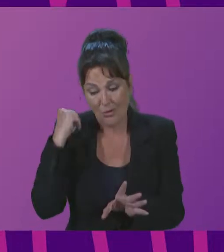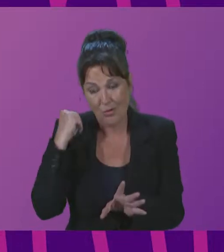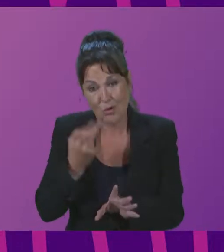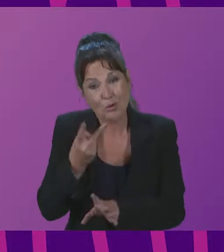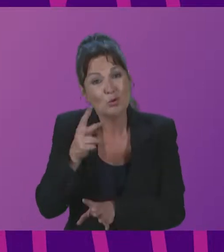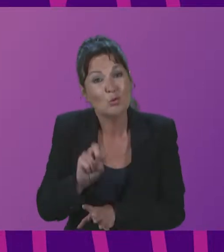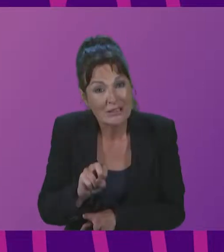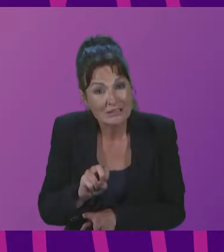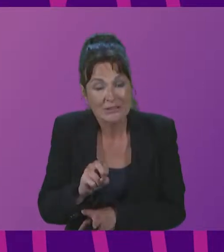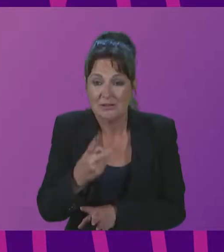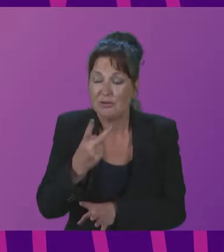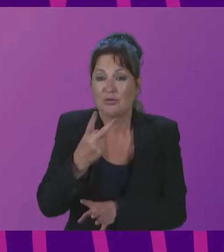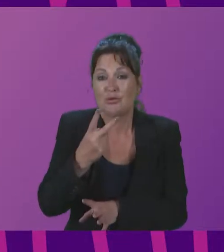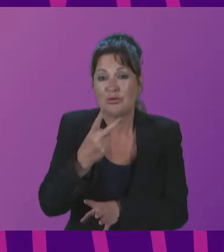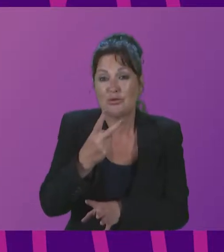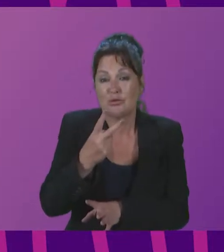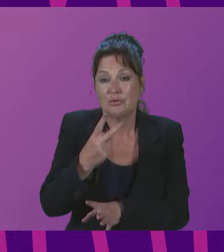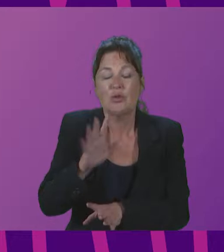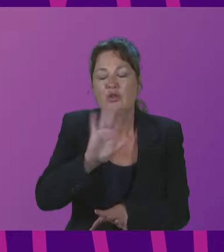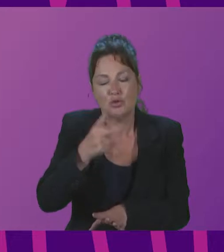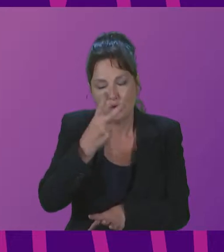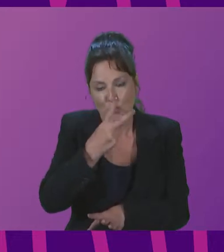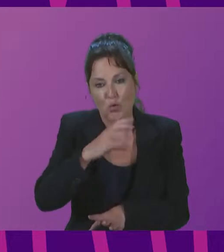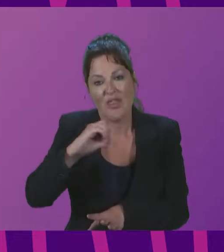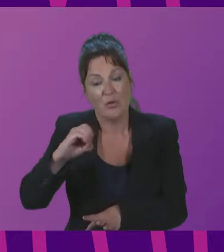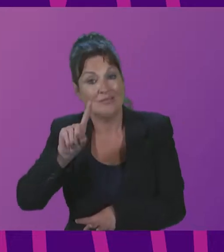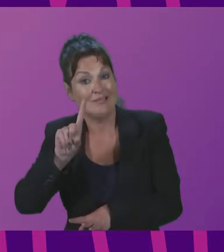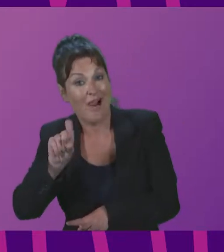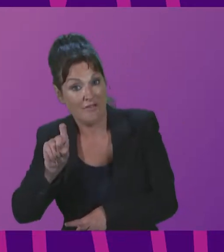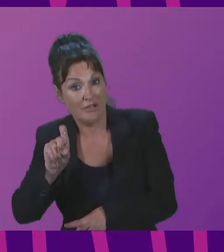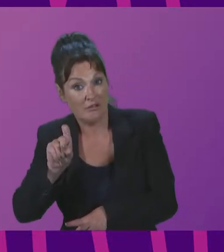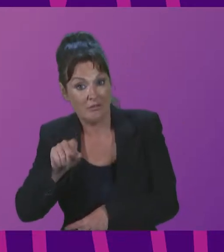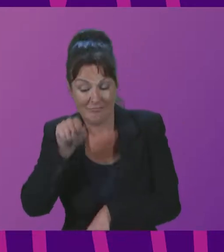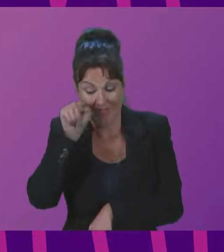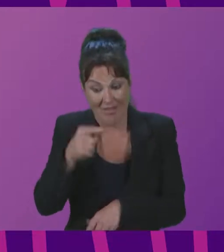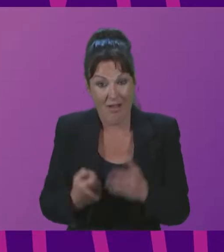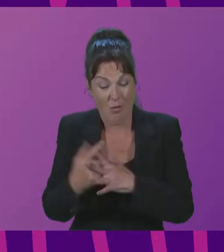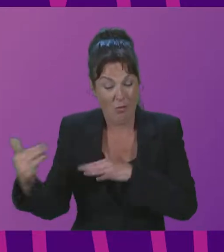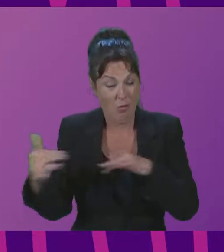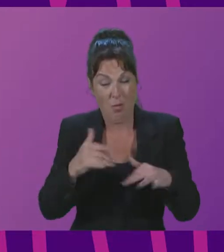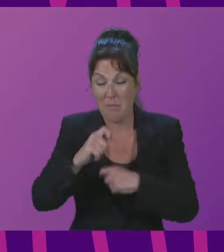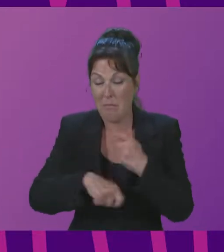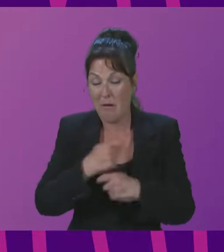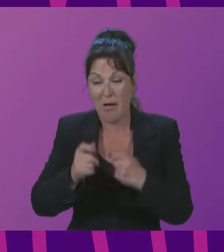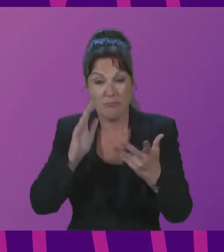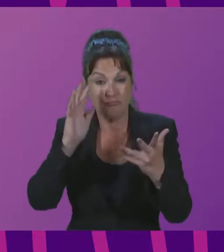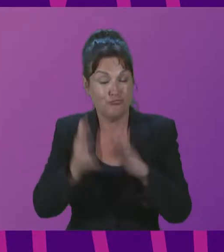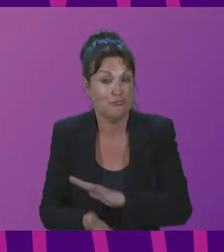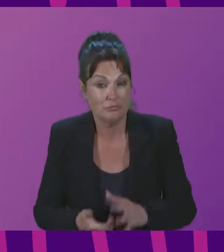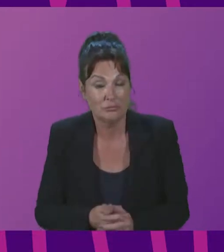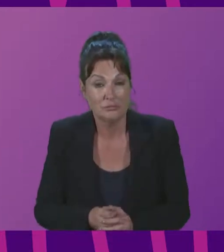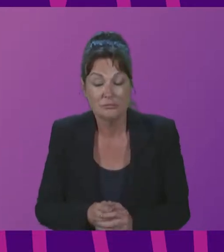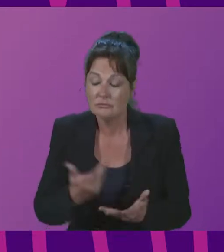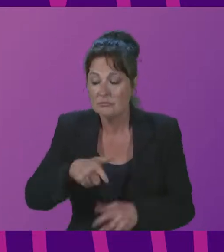2011. Consequently, the people of South